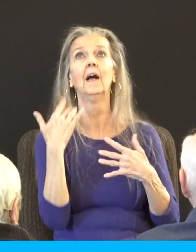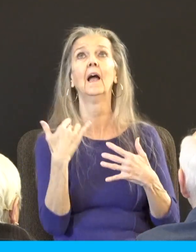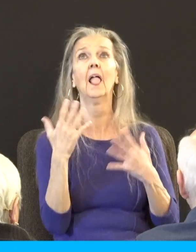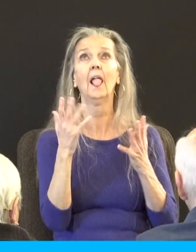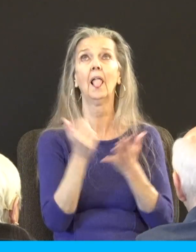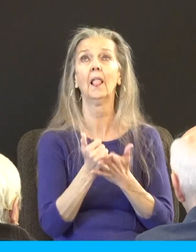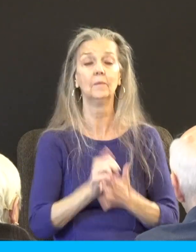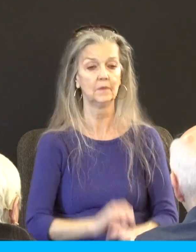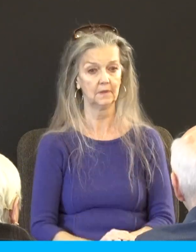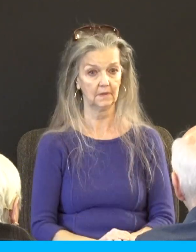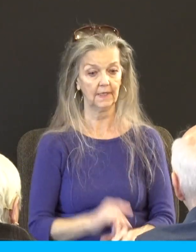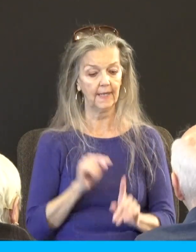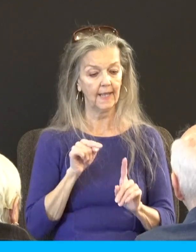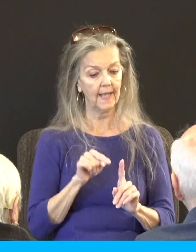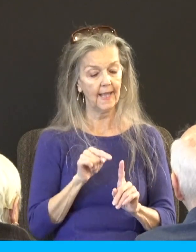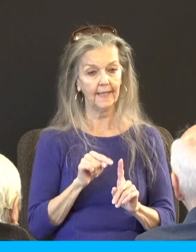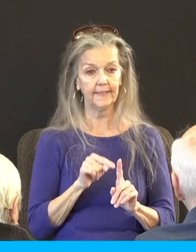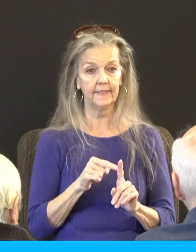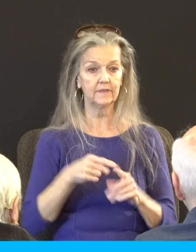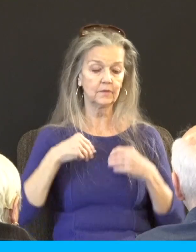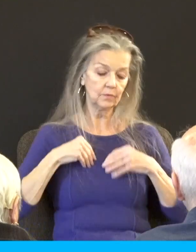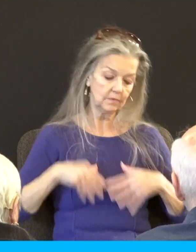And he's so down, he despairs of life.